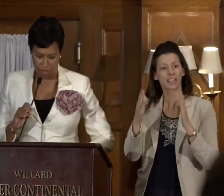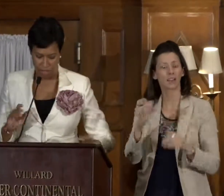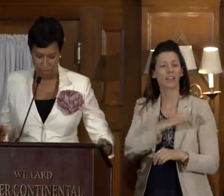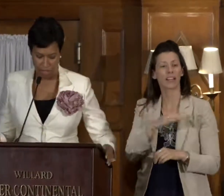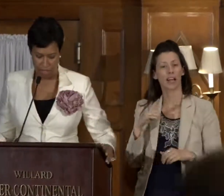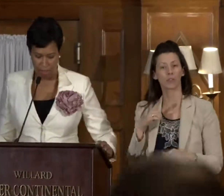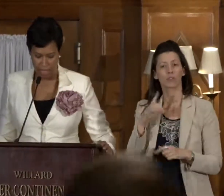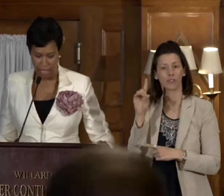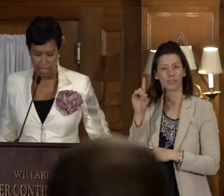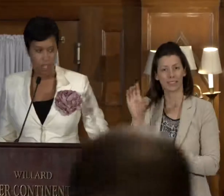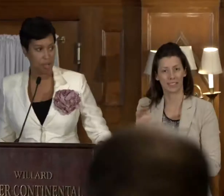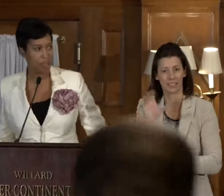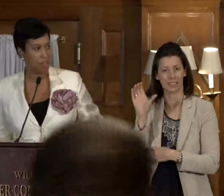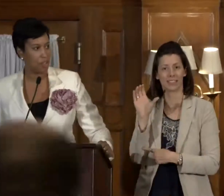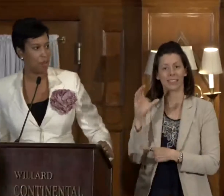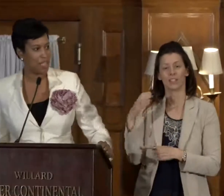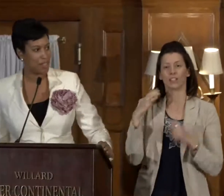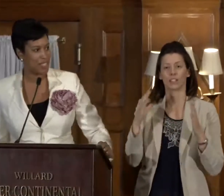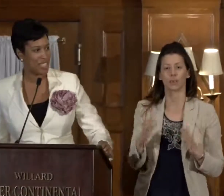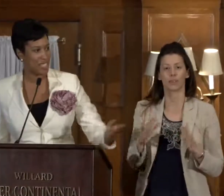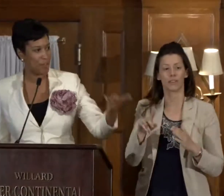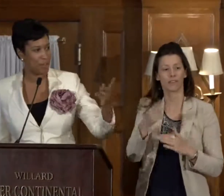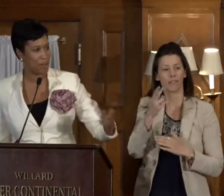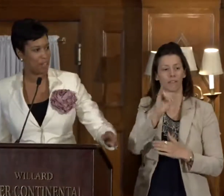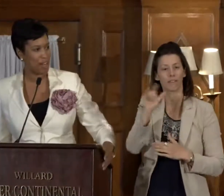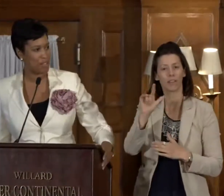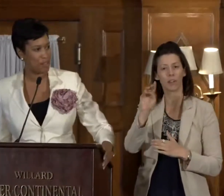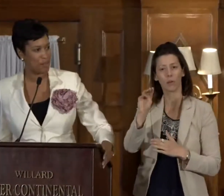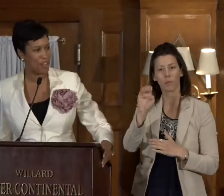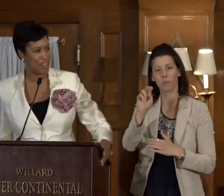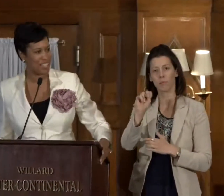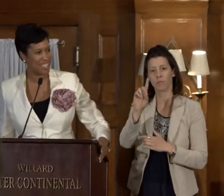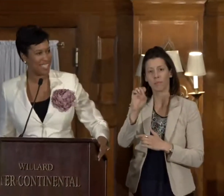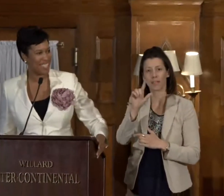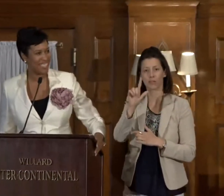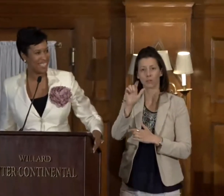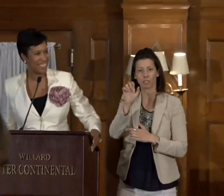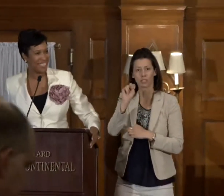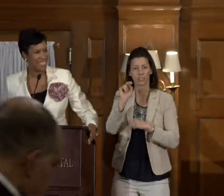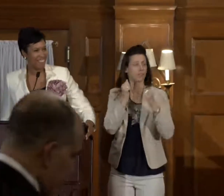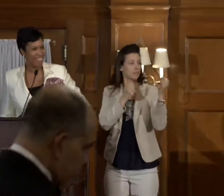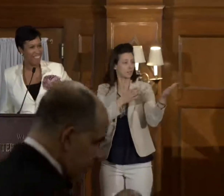of the District of Columbia, Chairman Phil Mendelsohn. Give him a big round of applause.